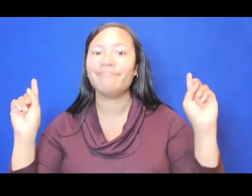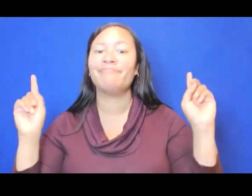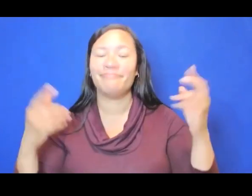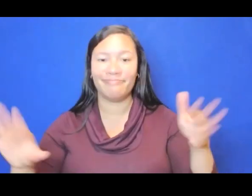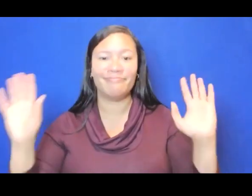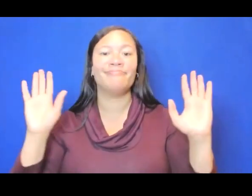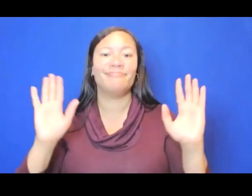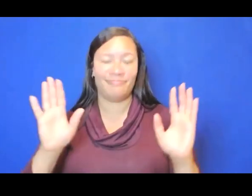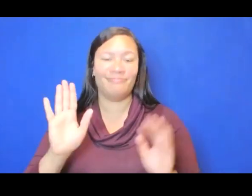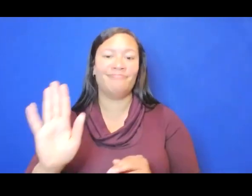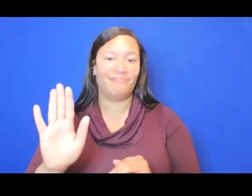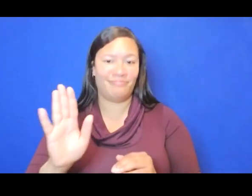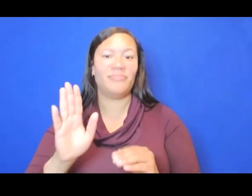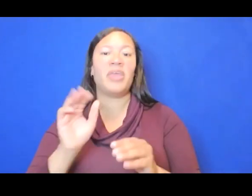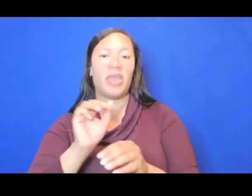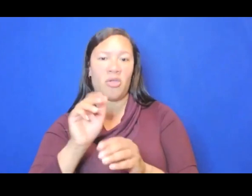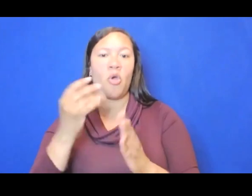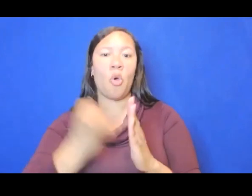the time they need in order to do that.